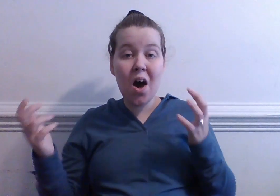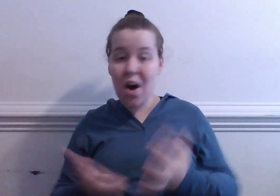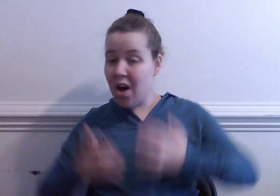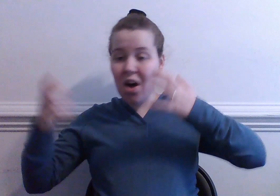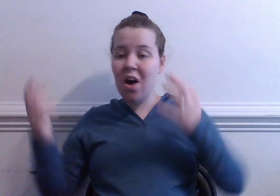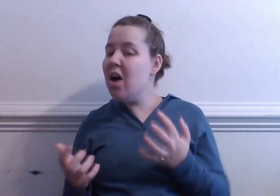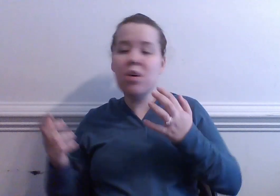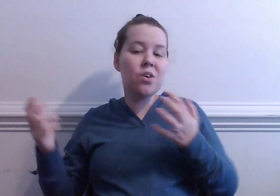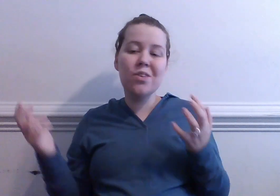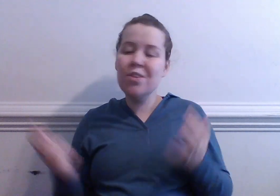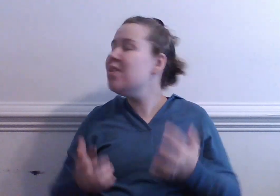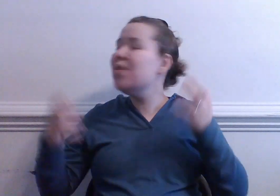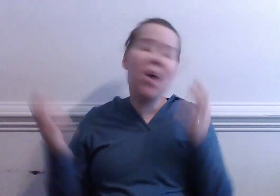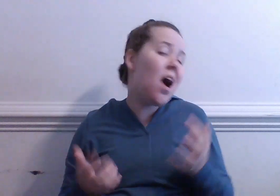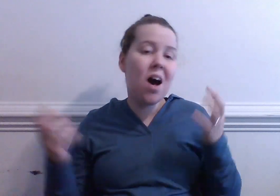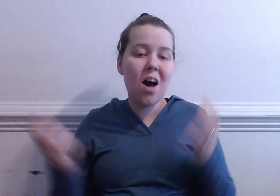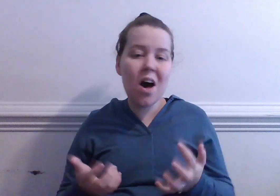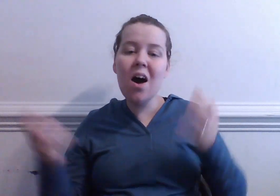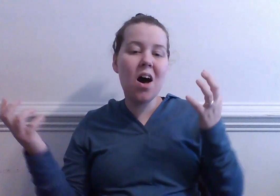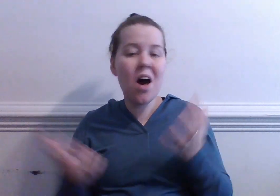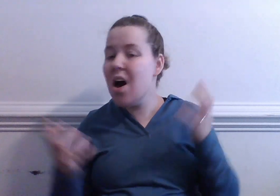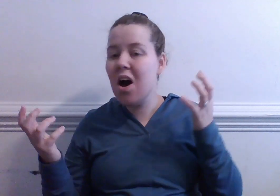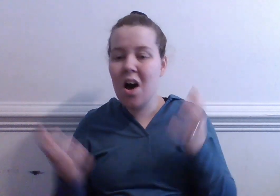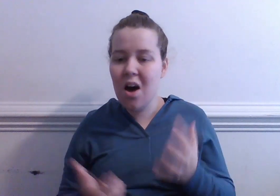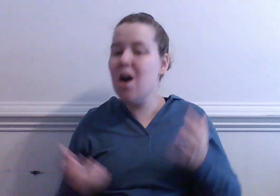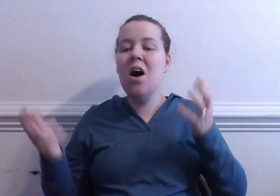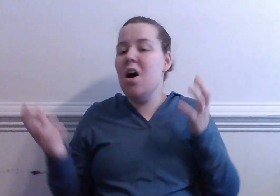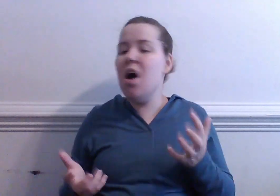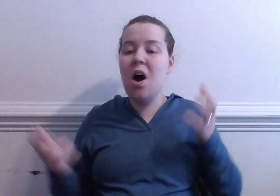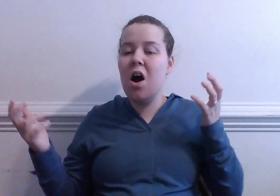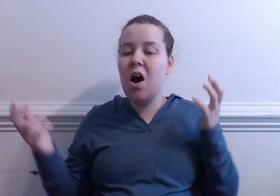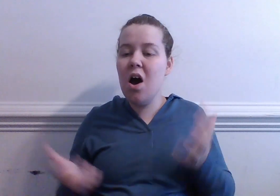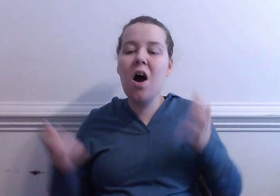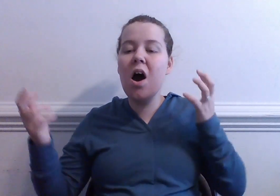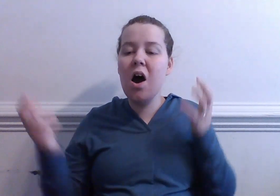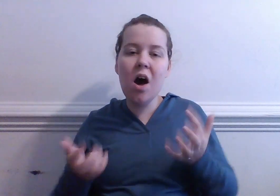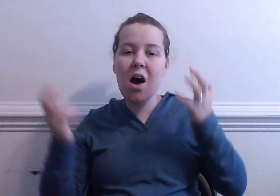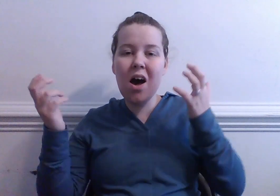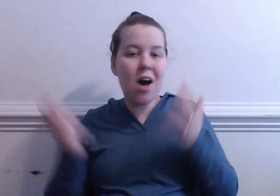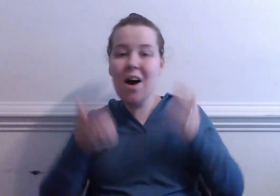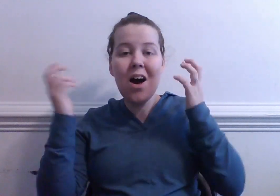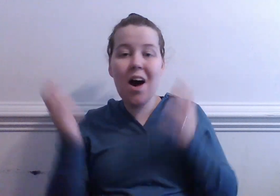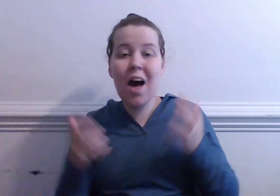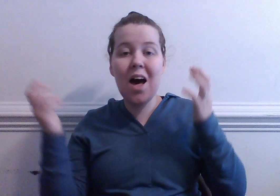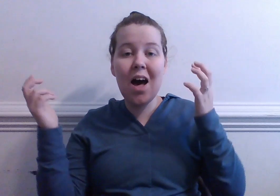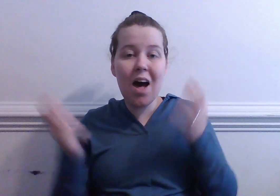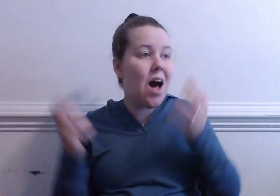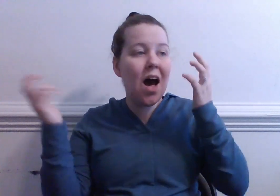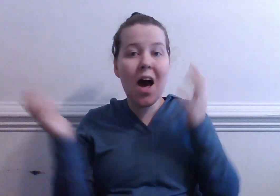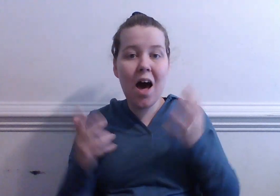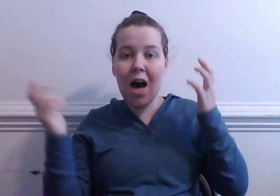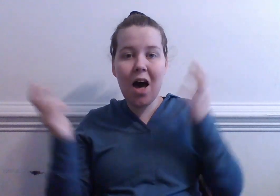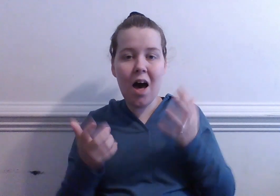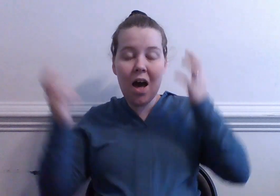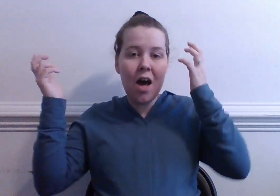changITE changITE